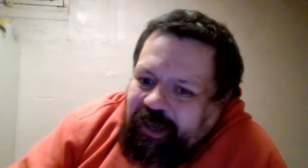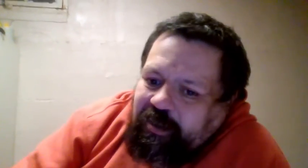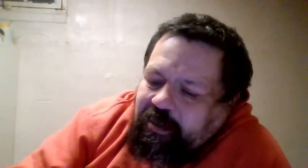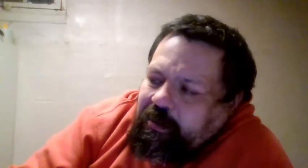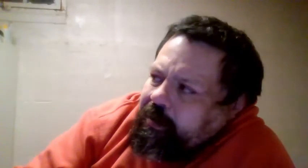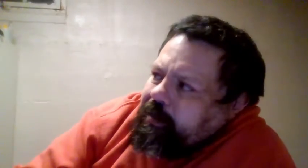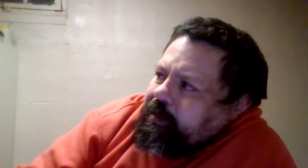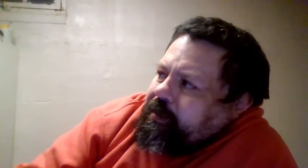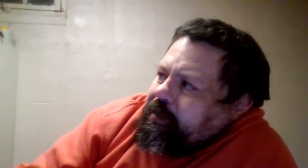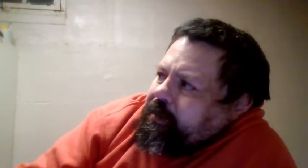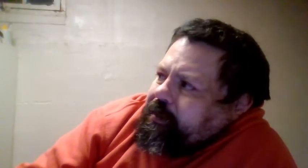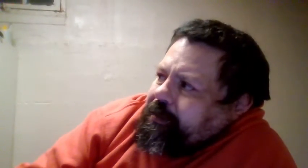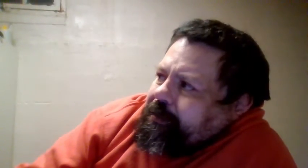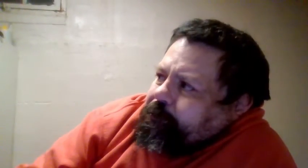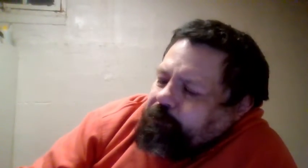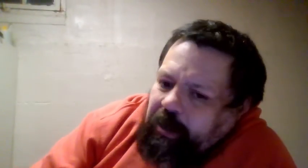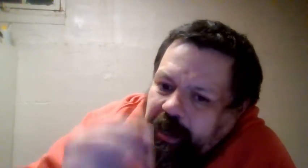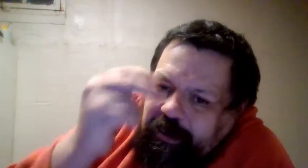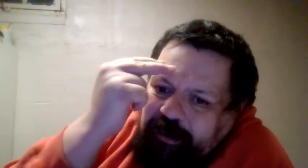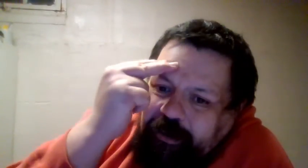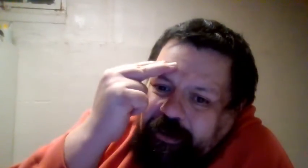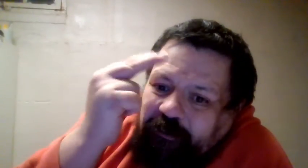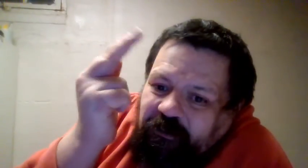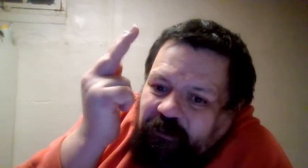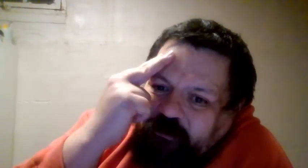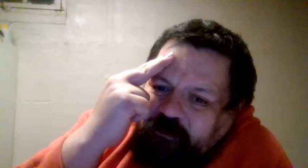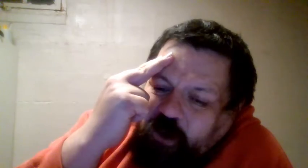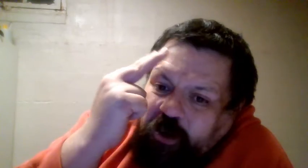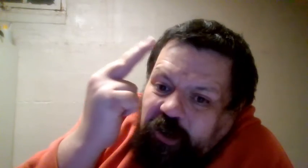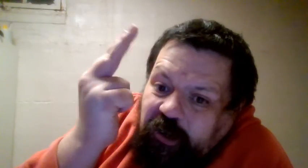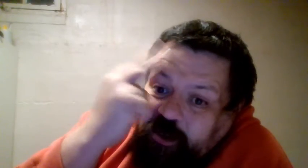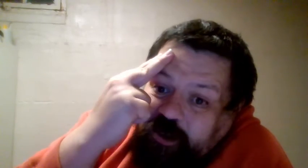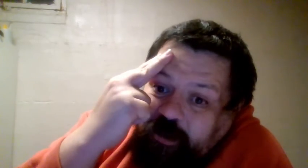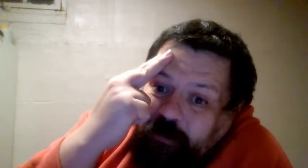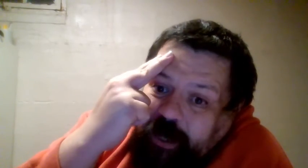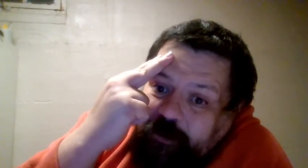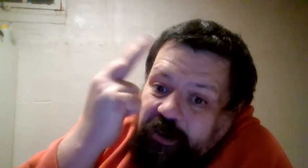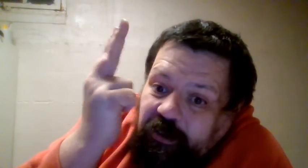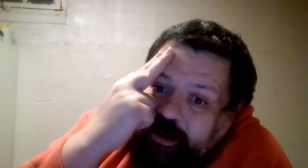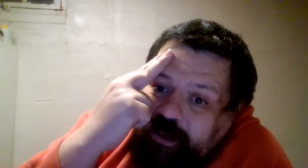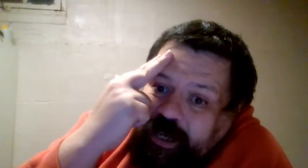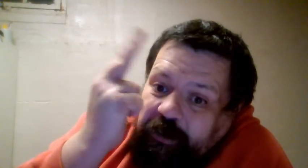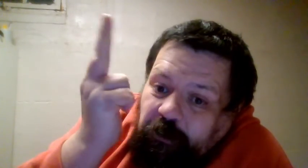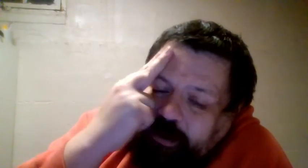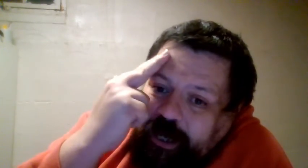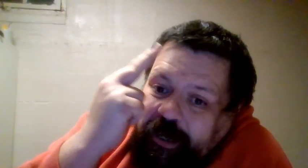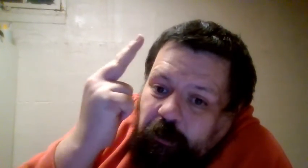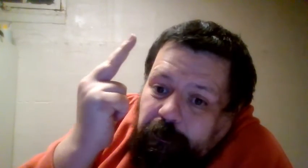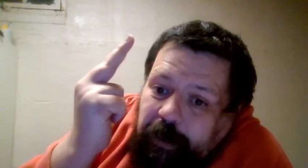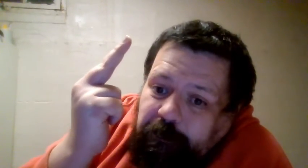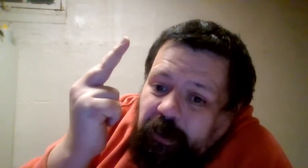this. And this is the first Survivor Series that I, that I can remember